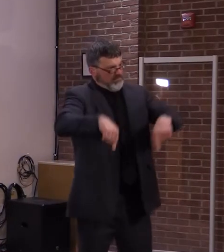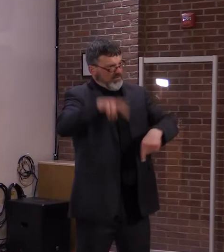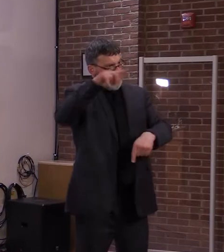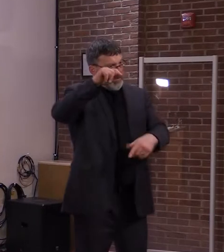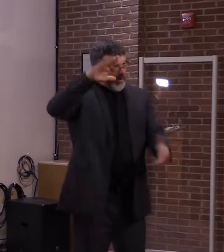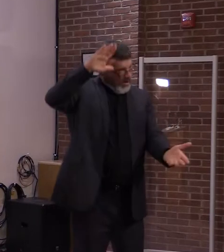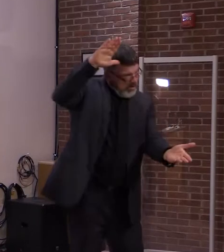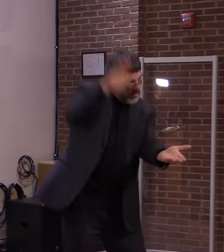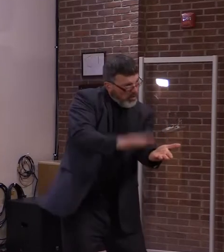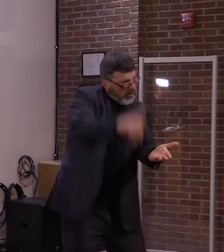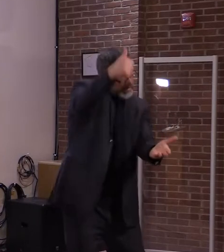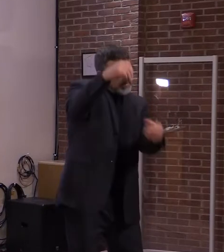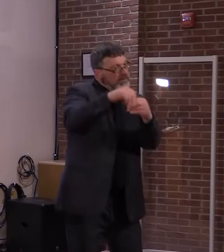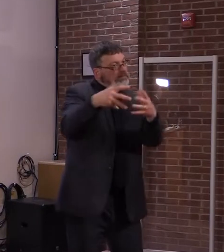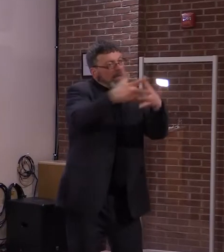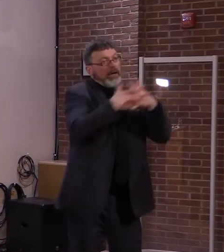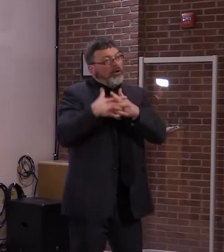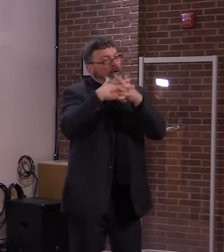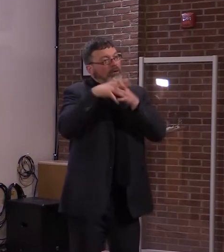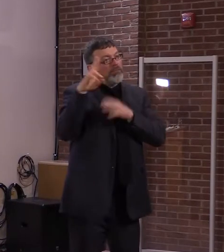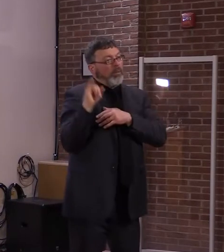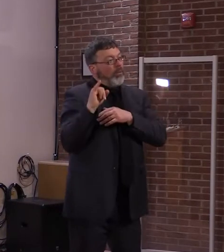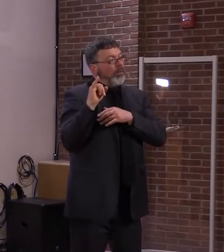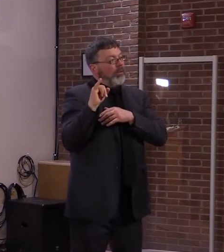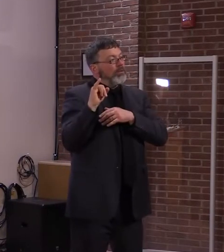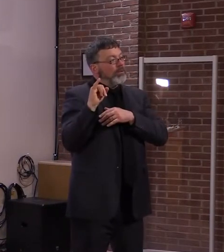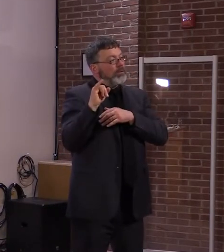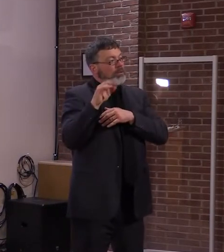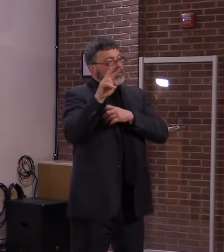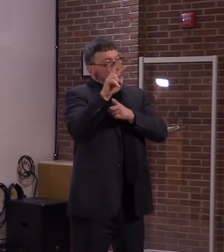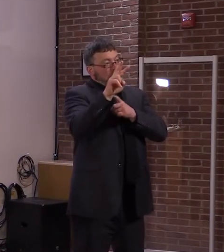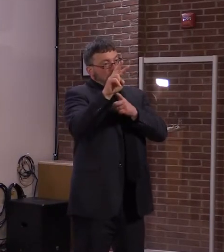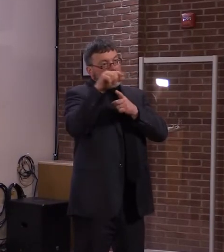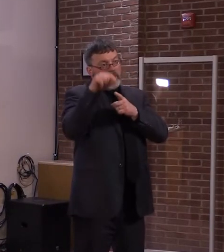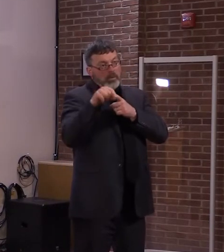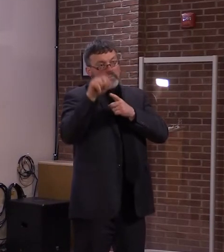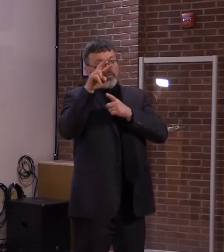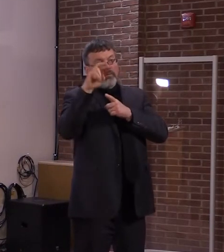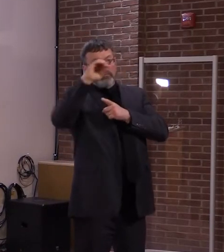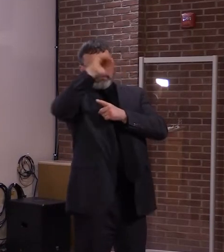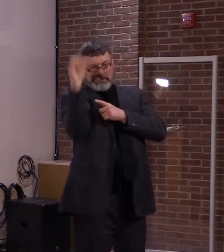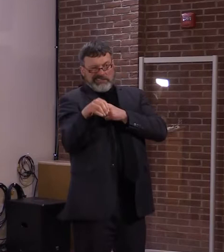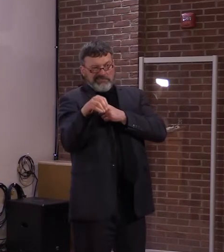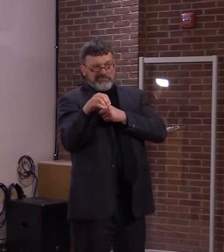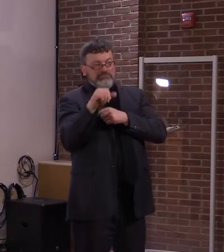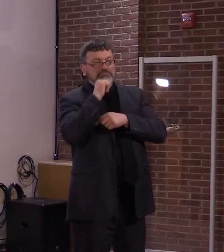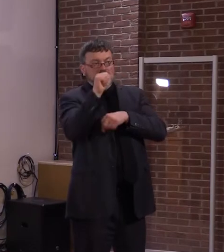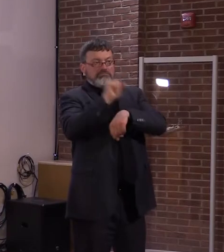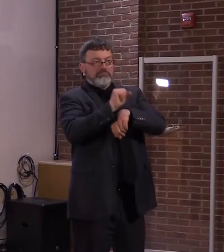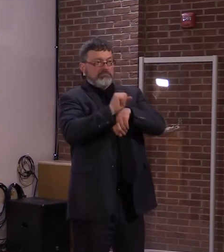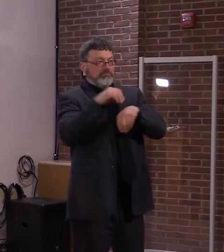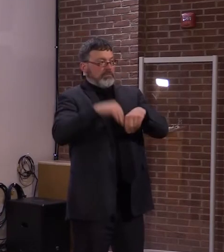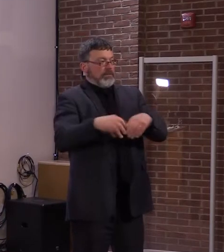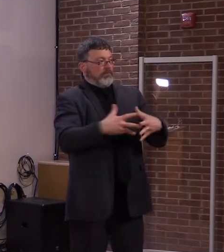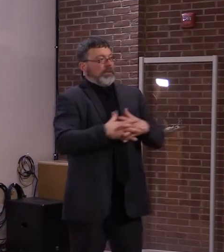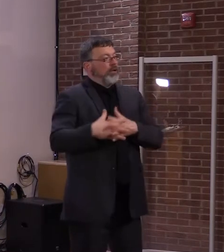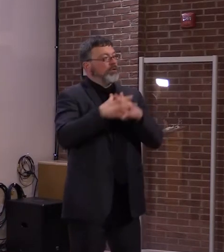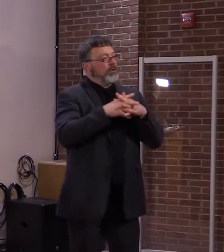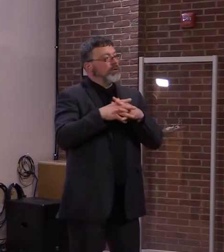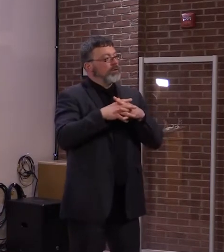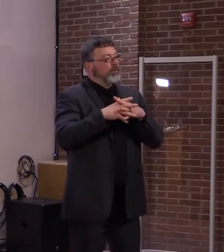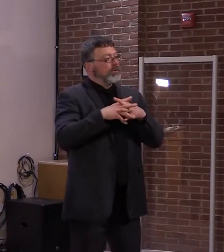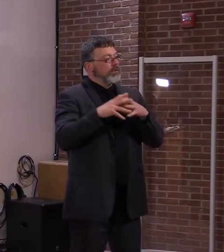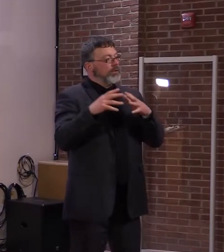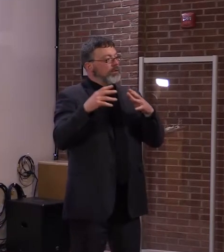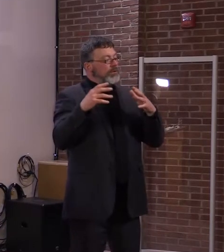.2% as I remember. We had more jobs available than we had people to fill them at that point in time two years